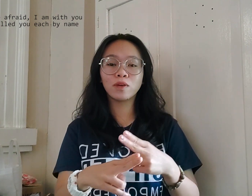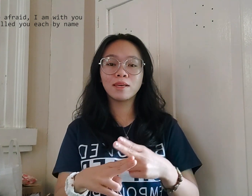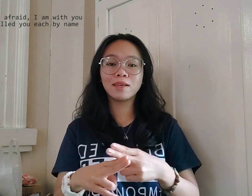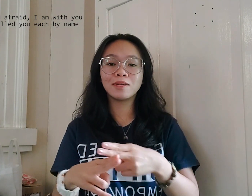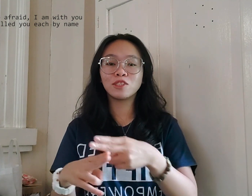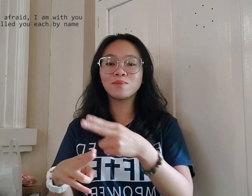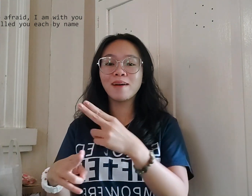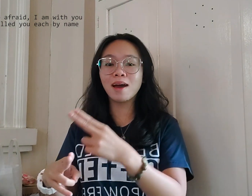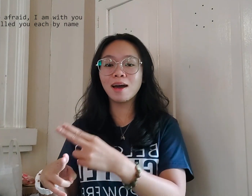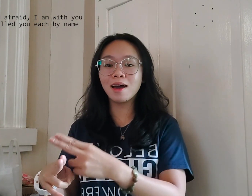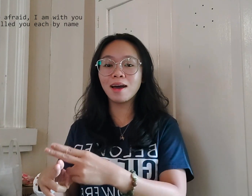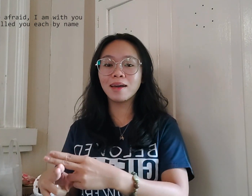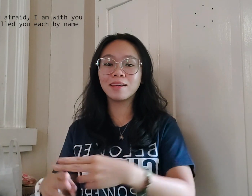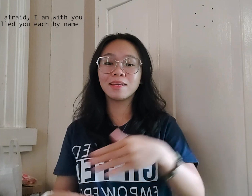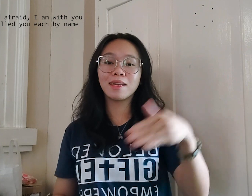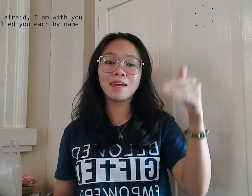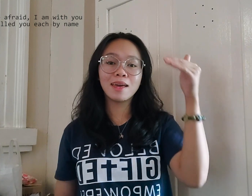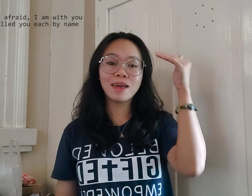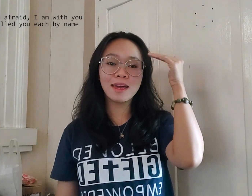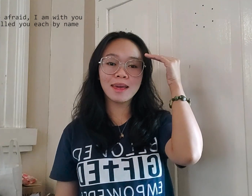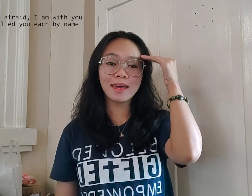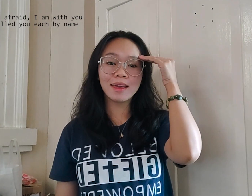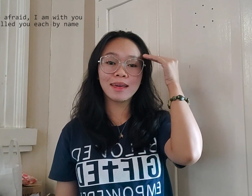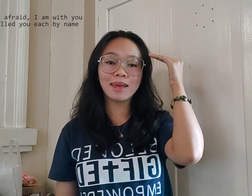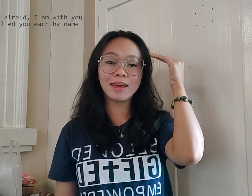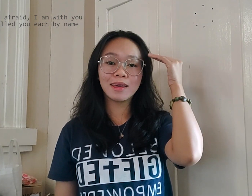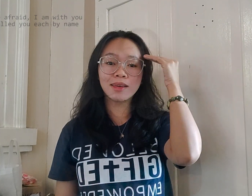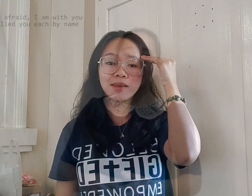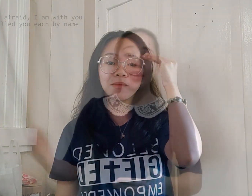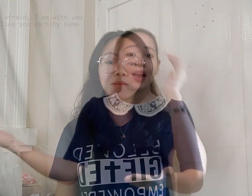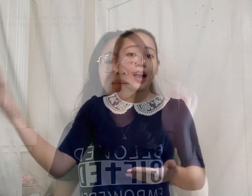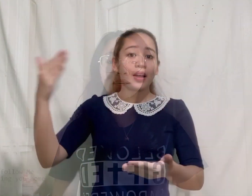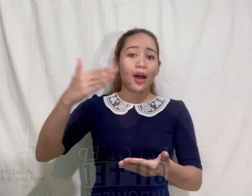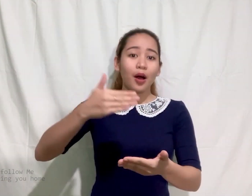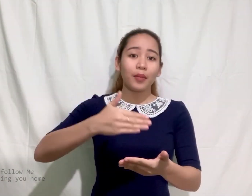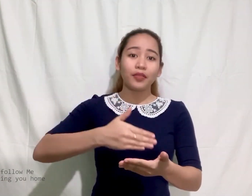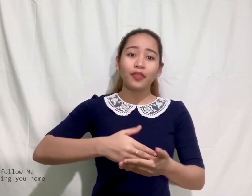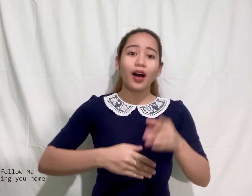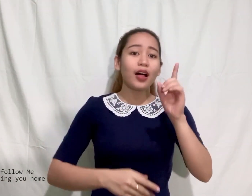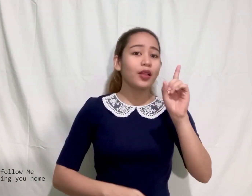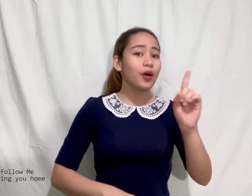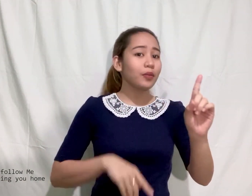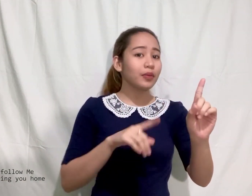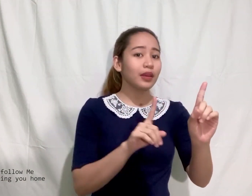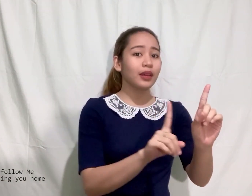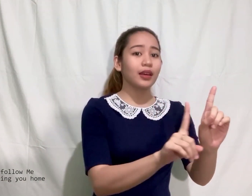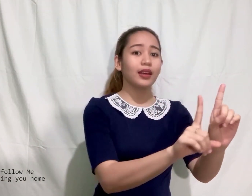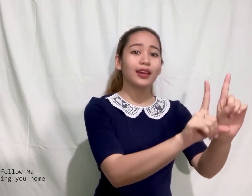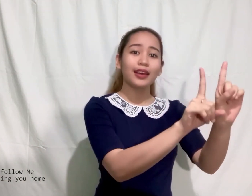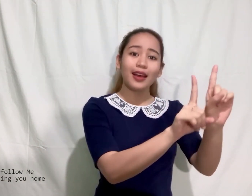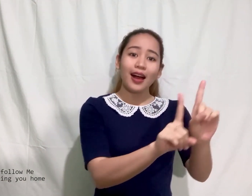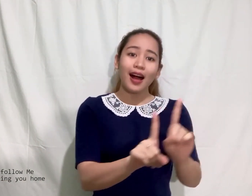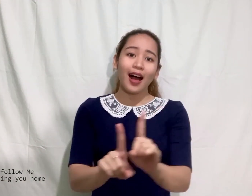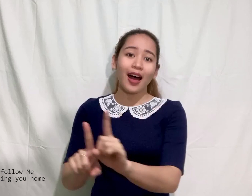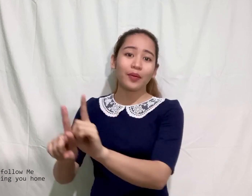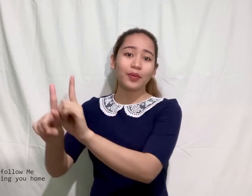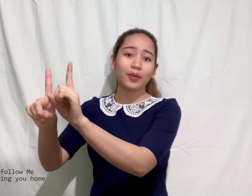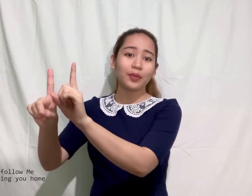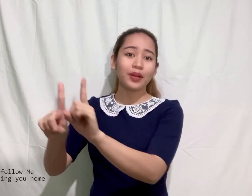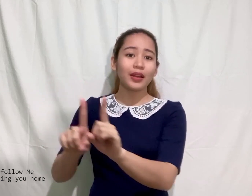each by name. Come and follow me, I will bring